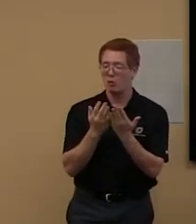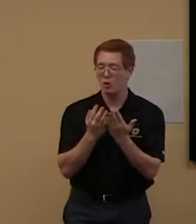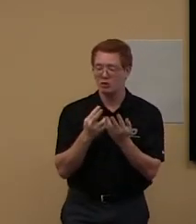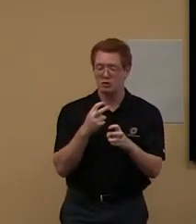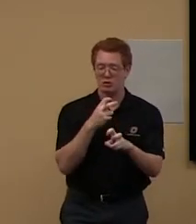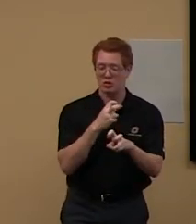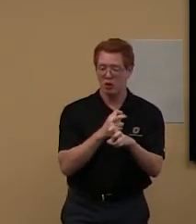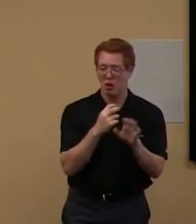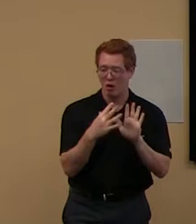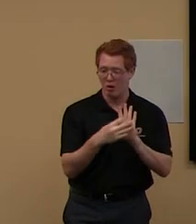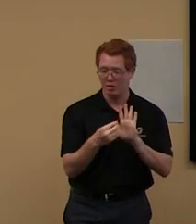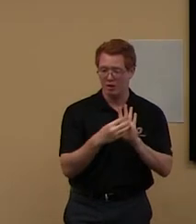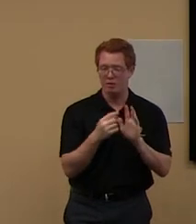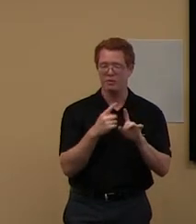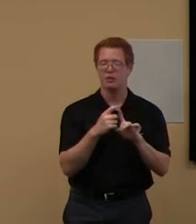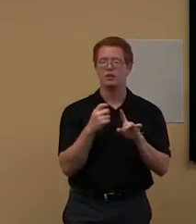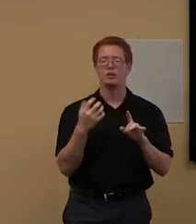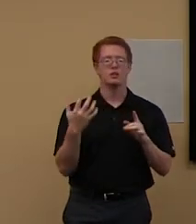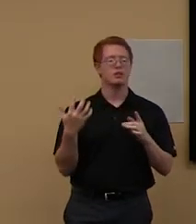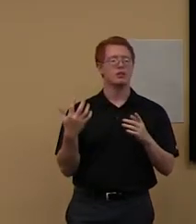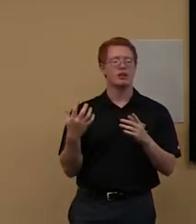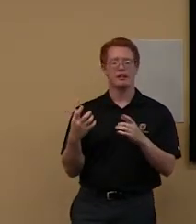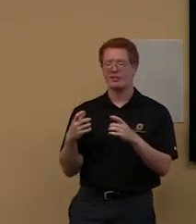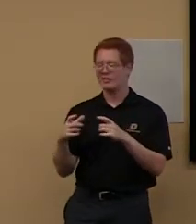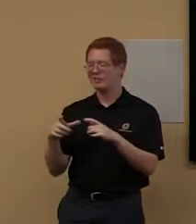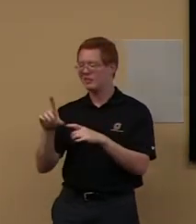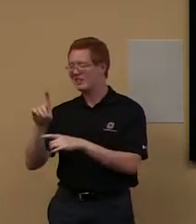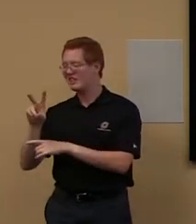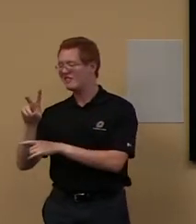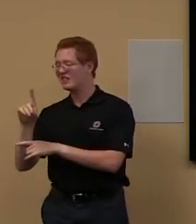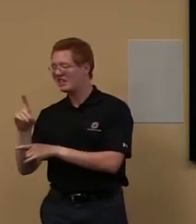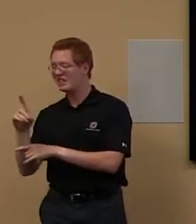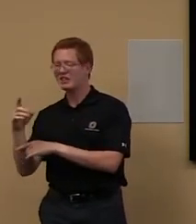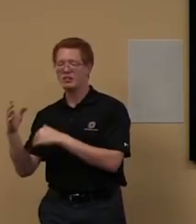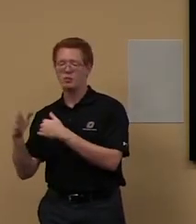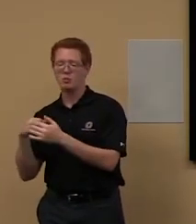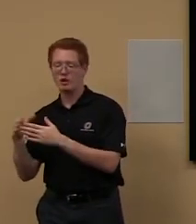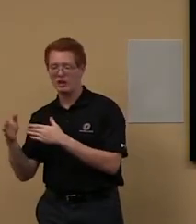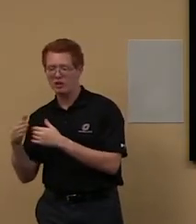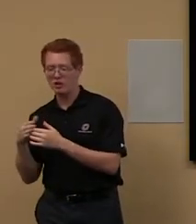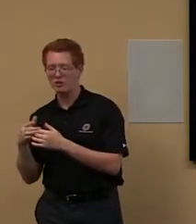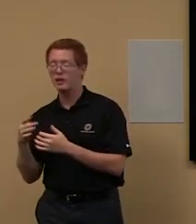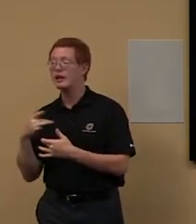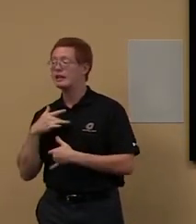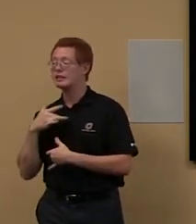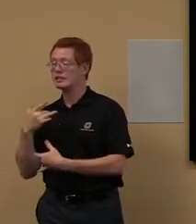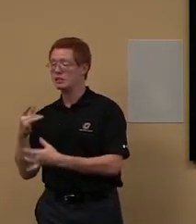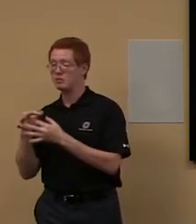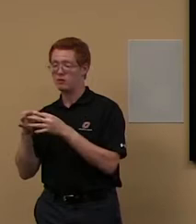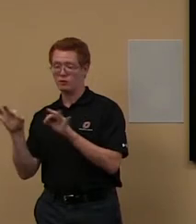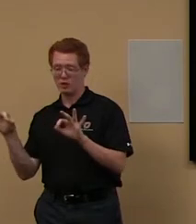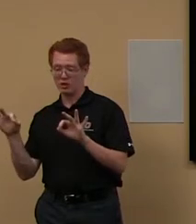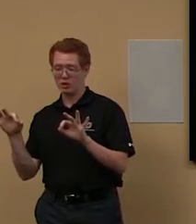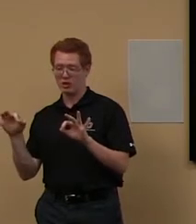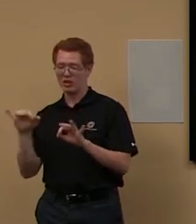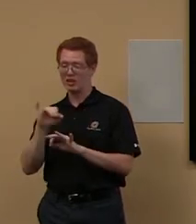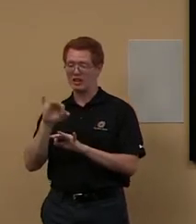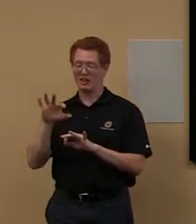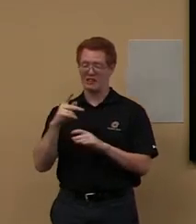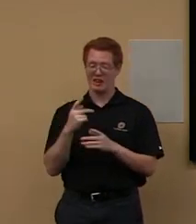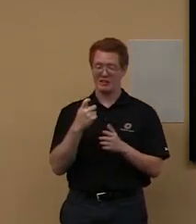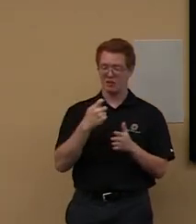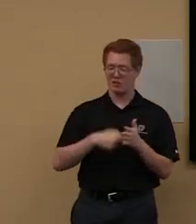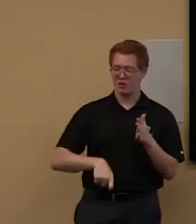and things like that from another library for you. Um, typically this is for free. Um, if there is a charge, we will let you know,